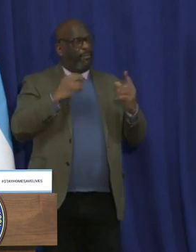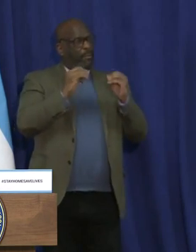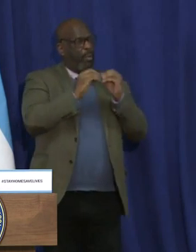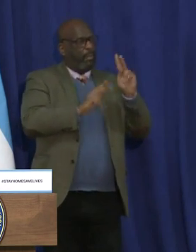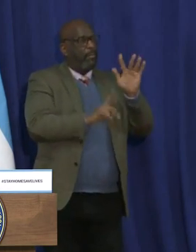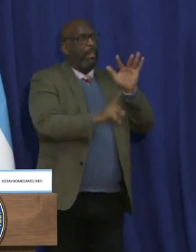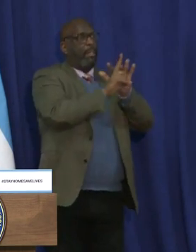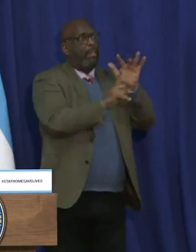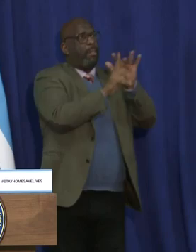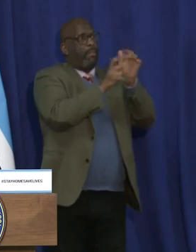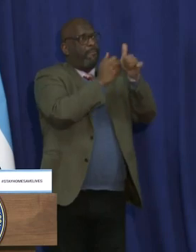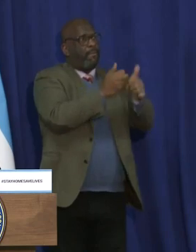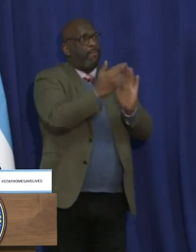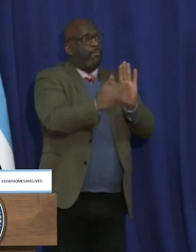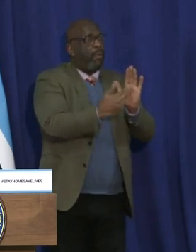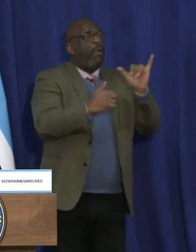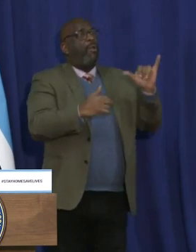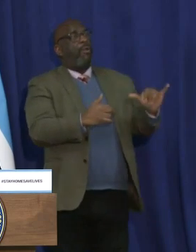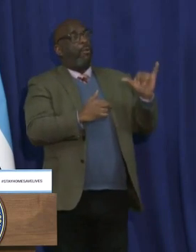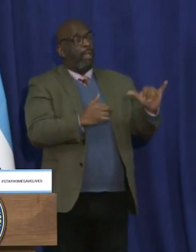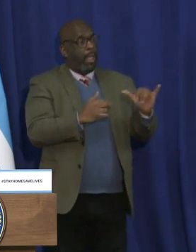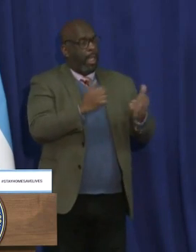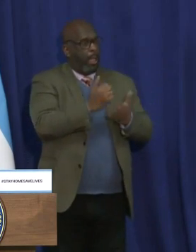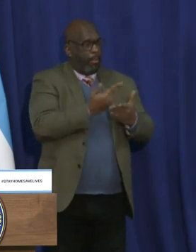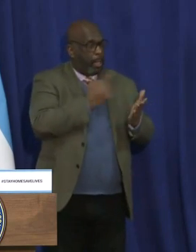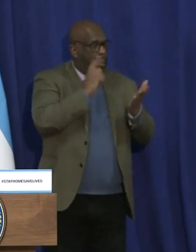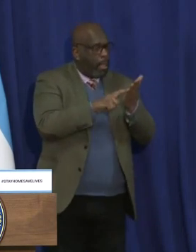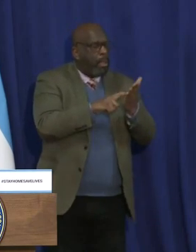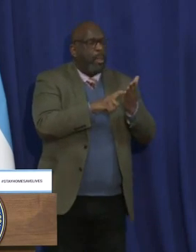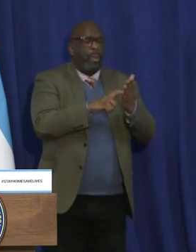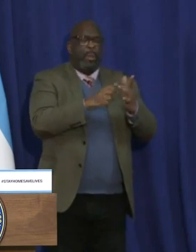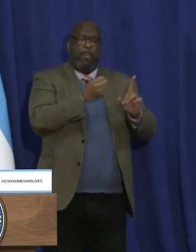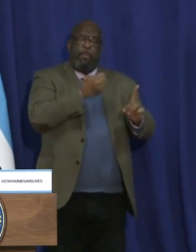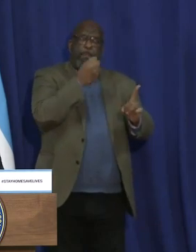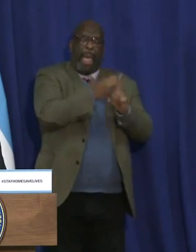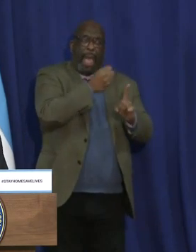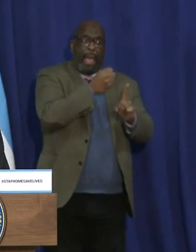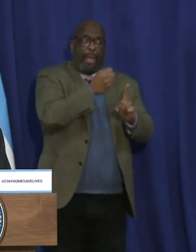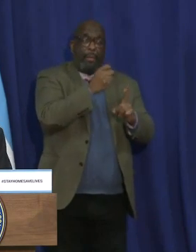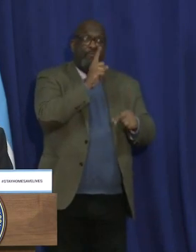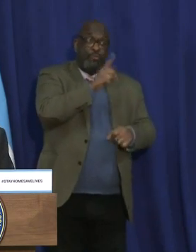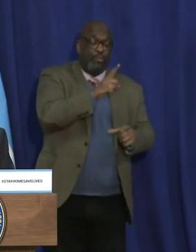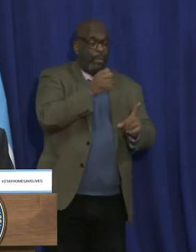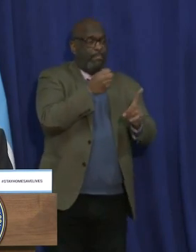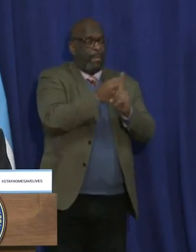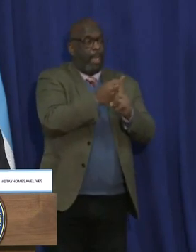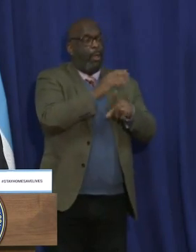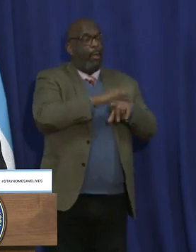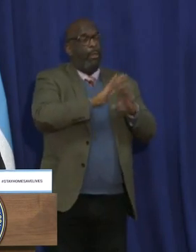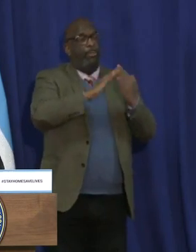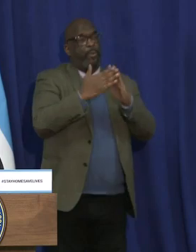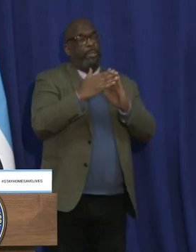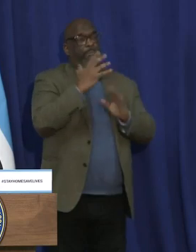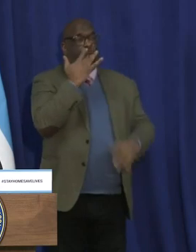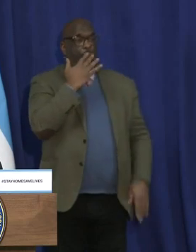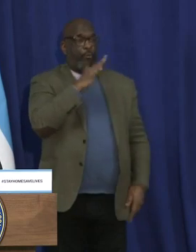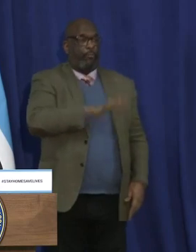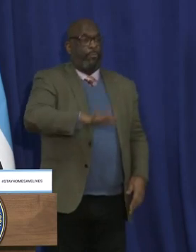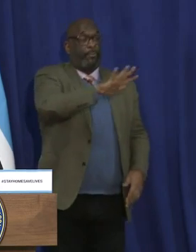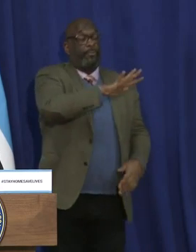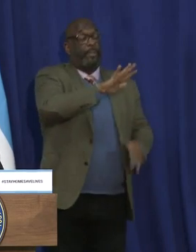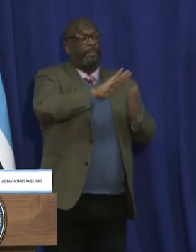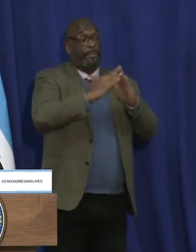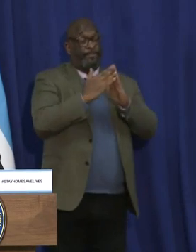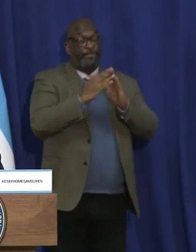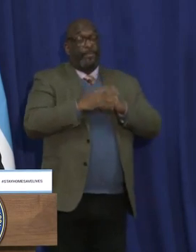into compliance shows that the impact of this virus on communities of color. The